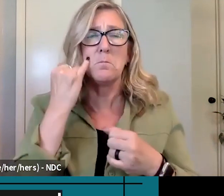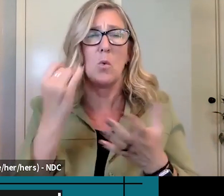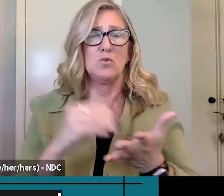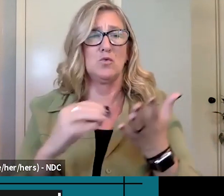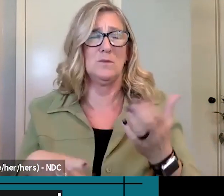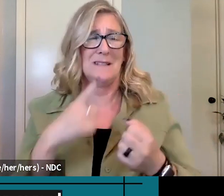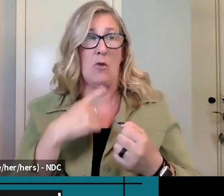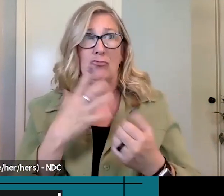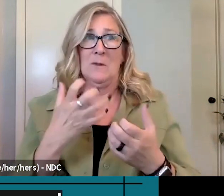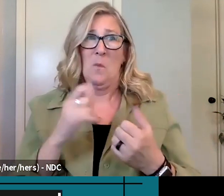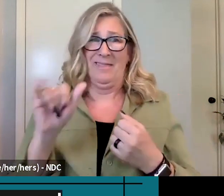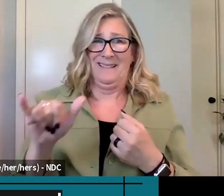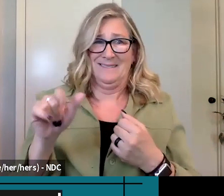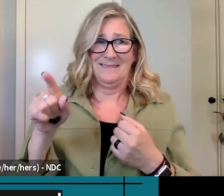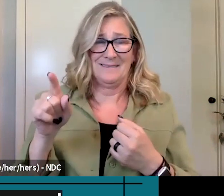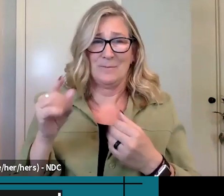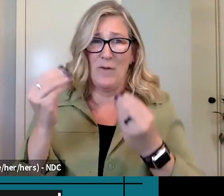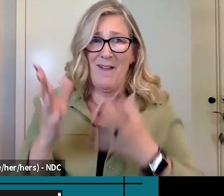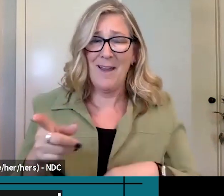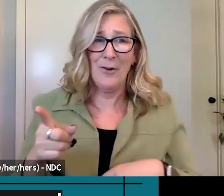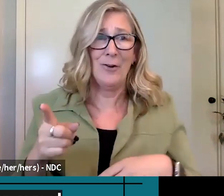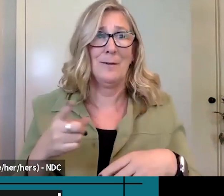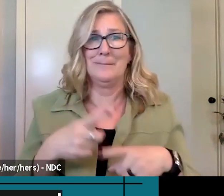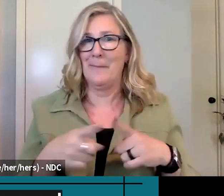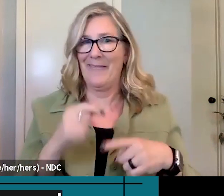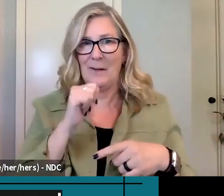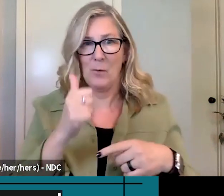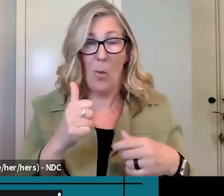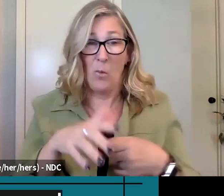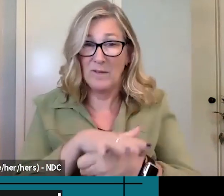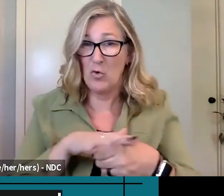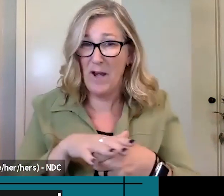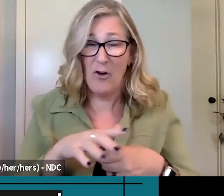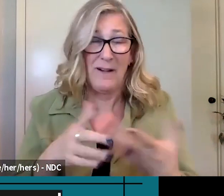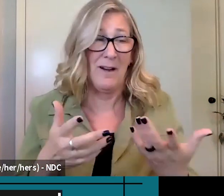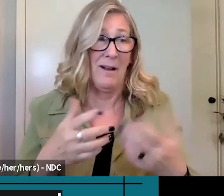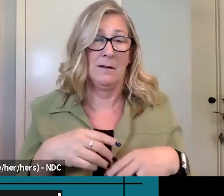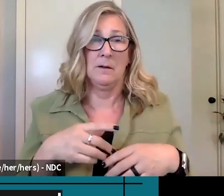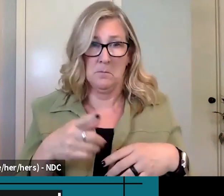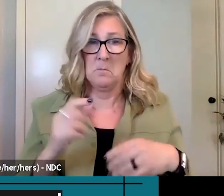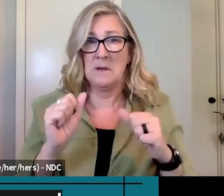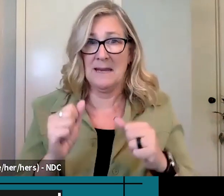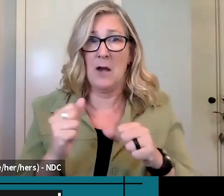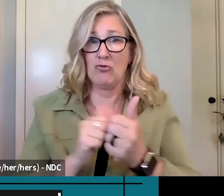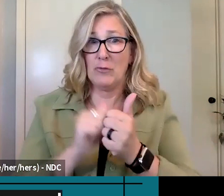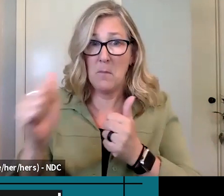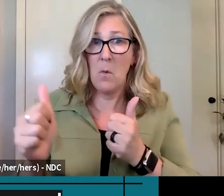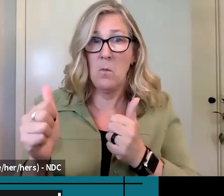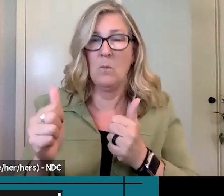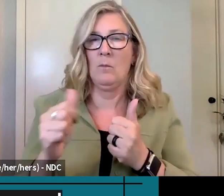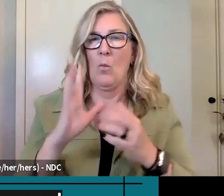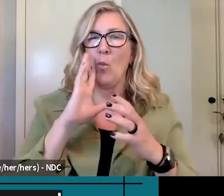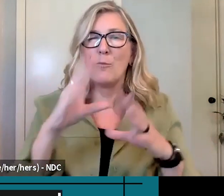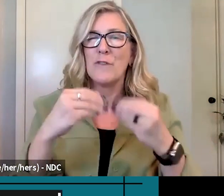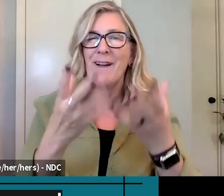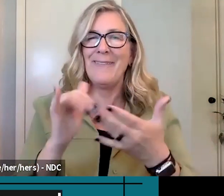a consistency. You know, students may want a particular provider that doesn't live nearby, that isn't